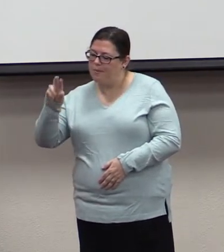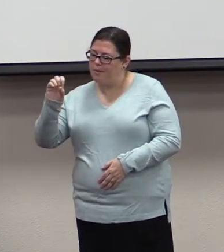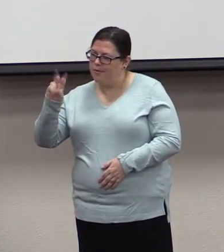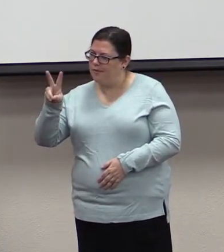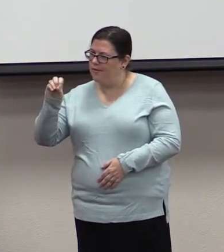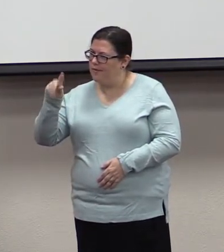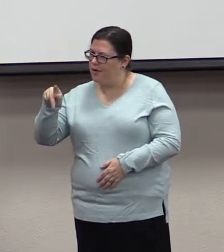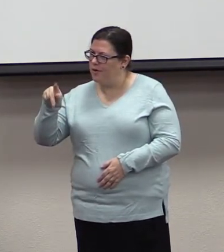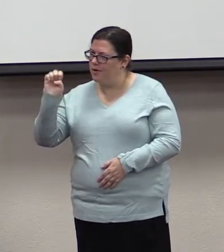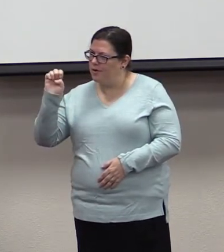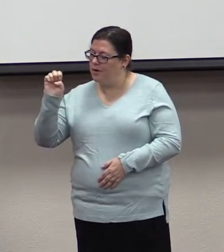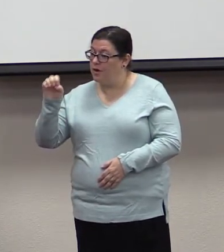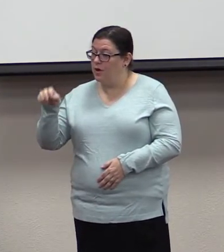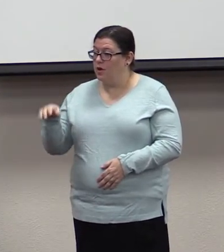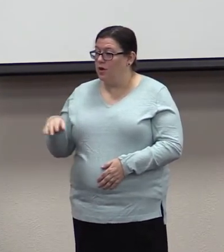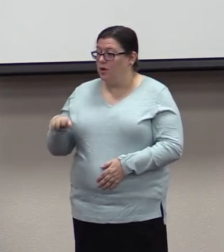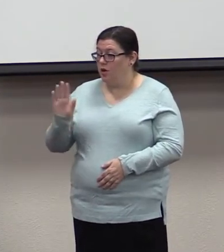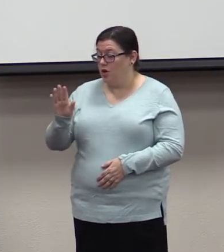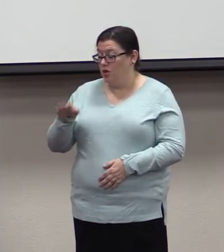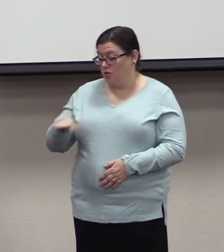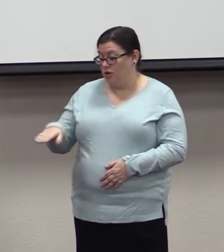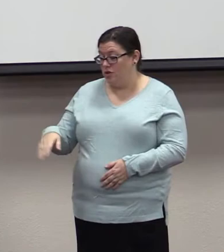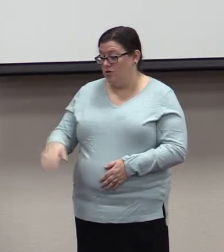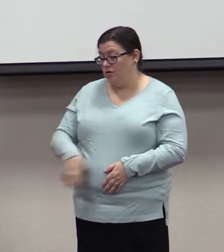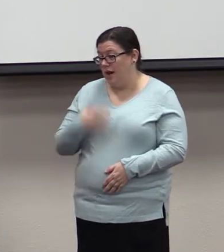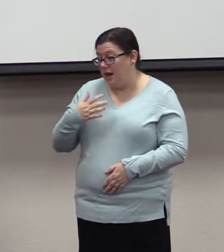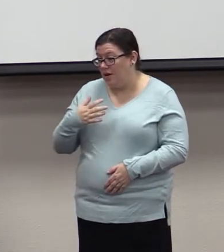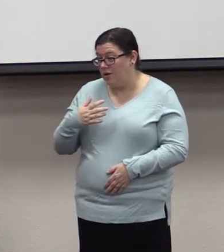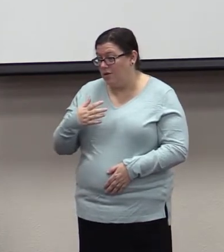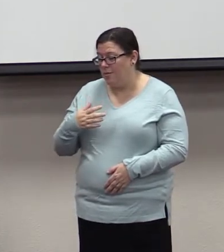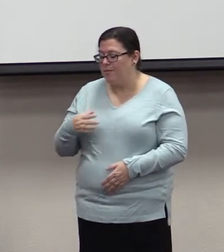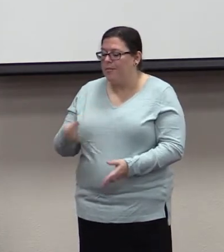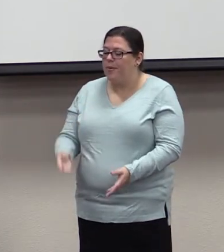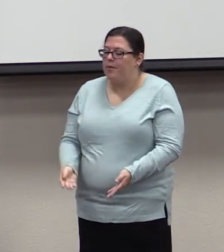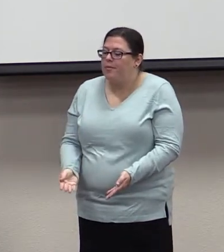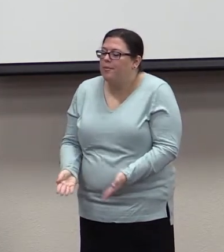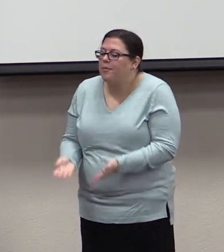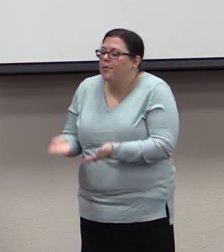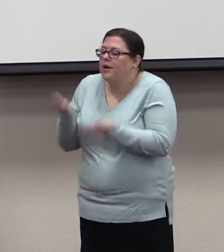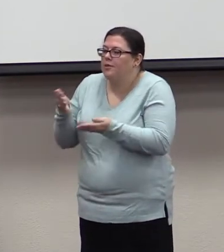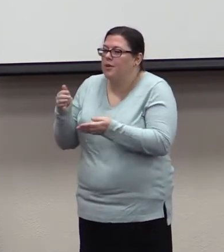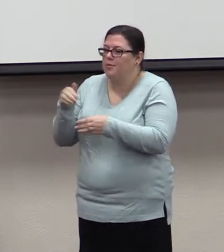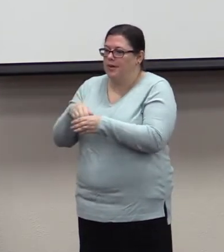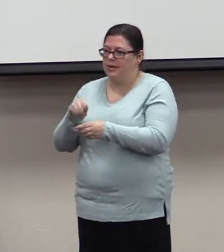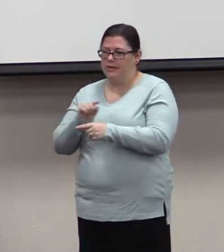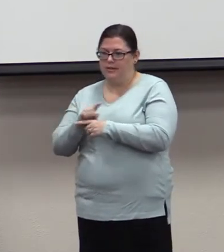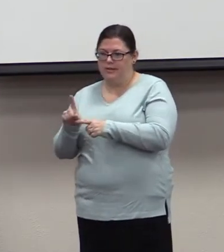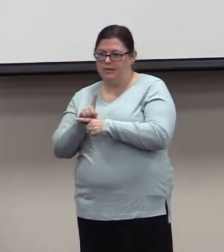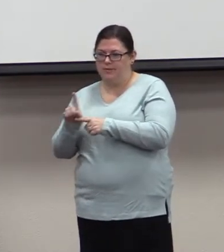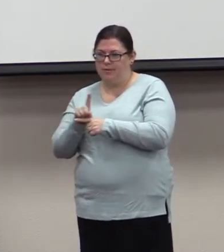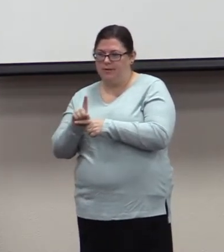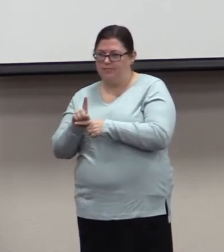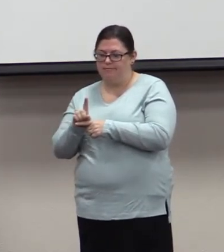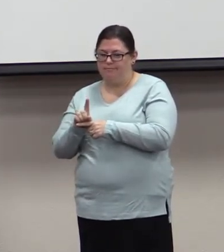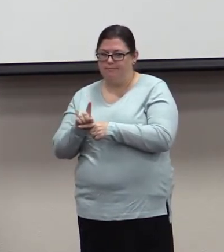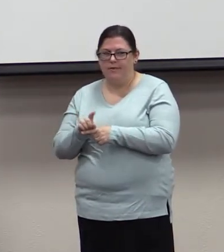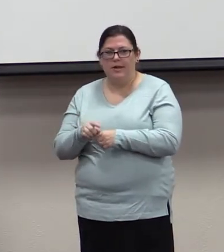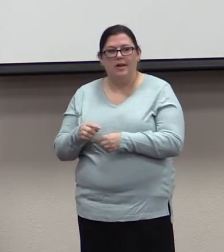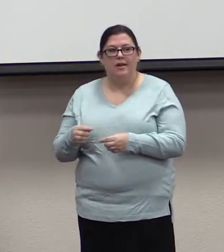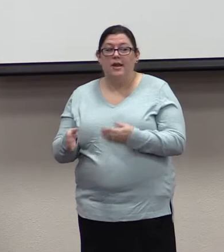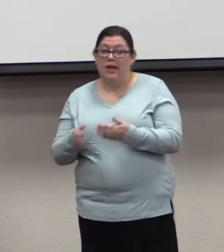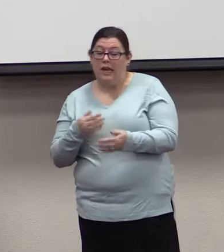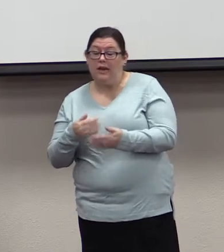A lot of you are parents. A lot of you are fathers. And if you're not, remember this for the future. Your